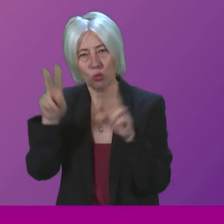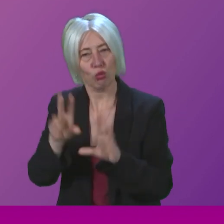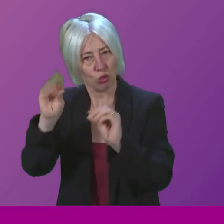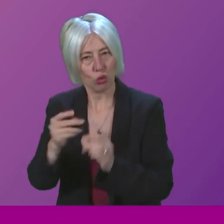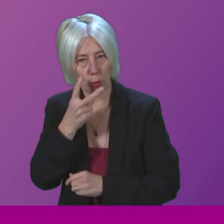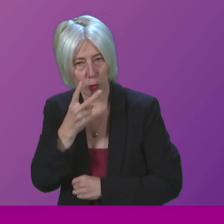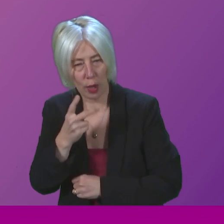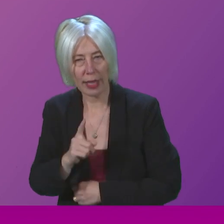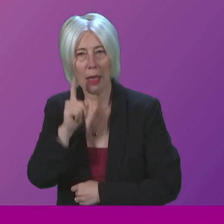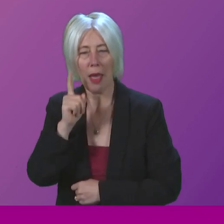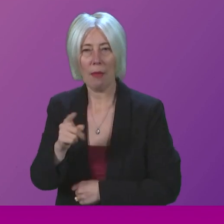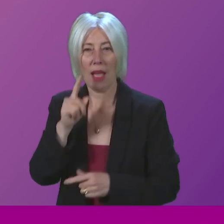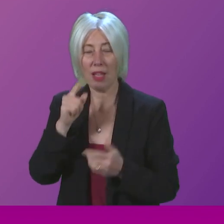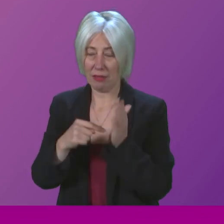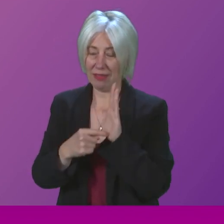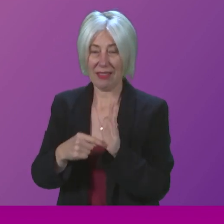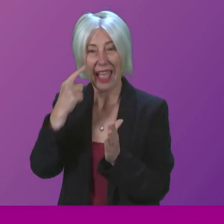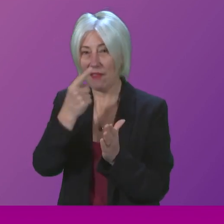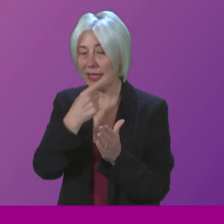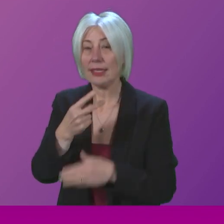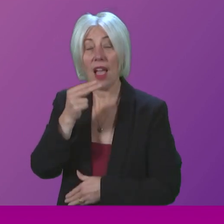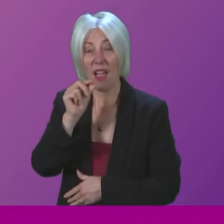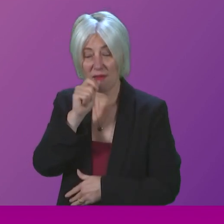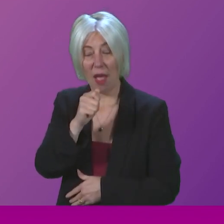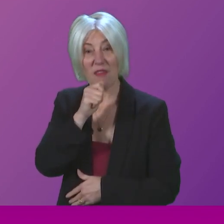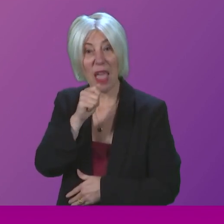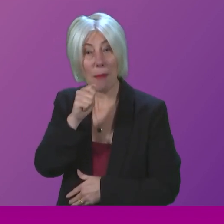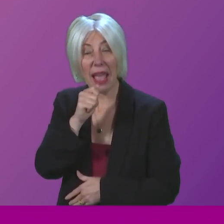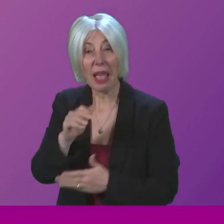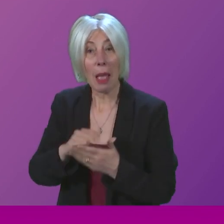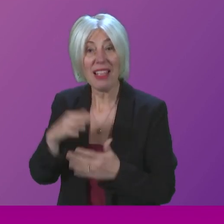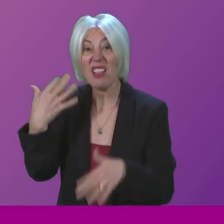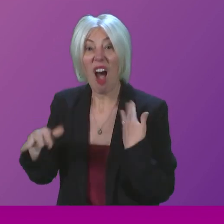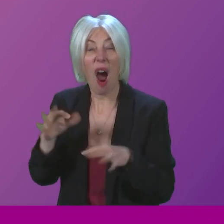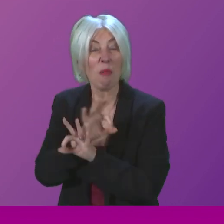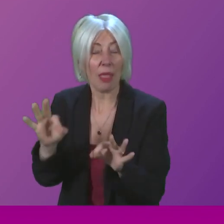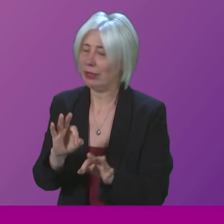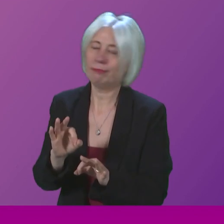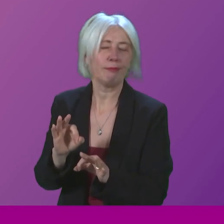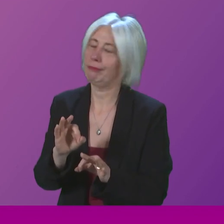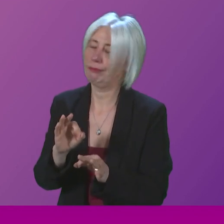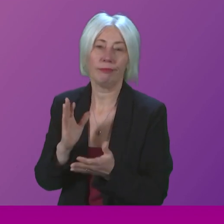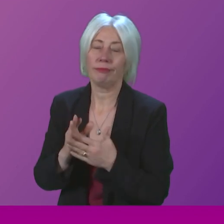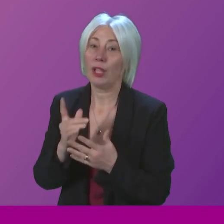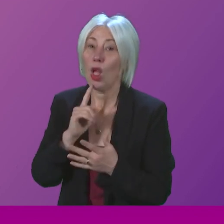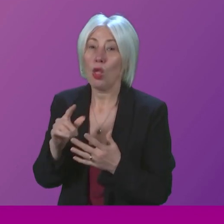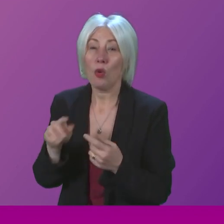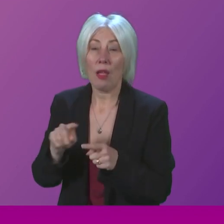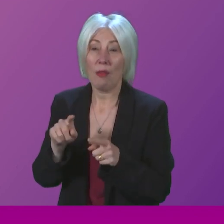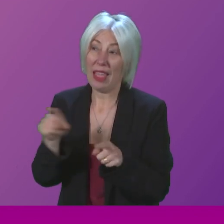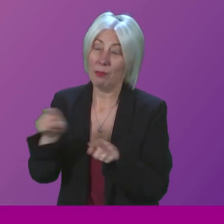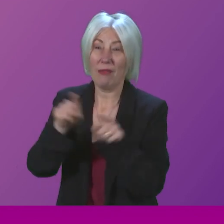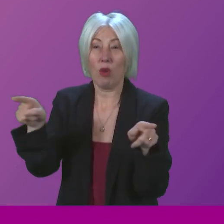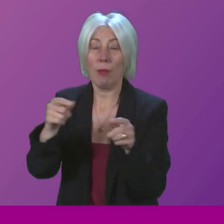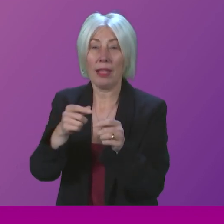that shows vaping products are not harm-free. This is married with our concern about the involvement and influence of the tobacco